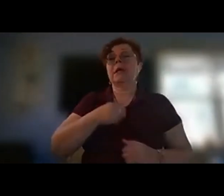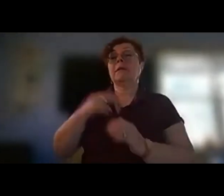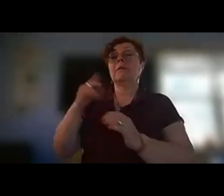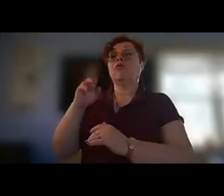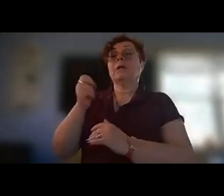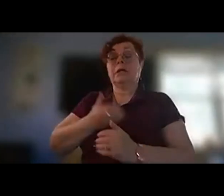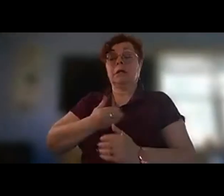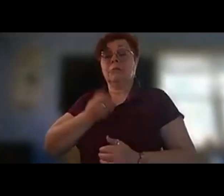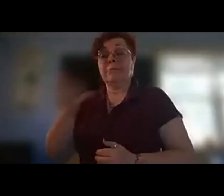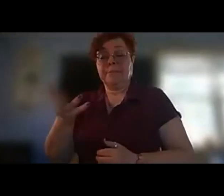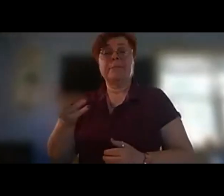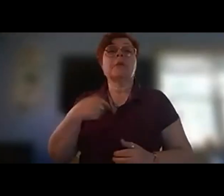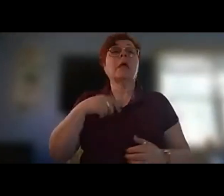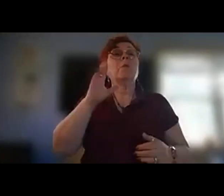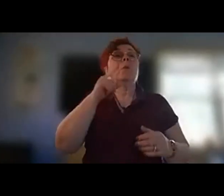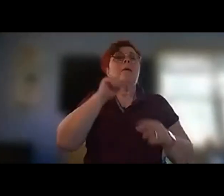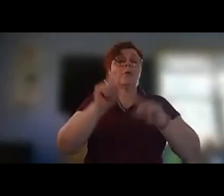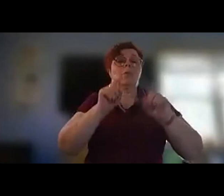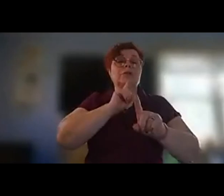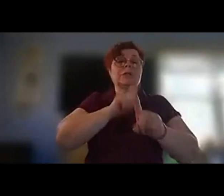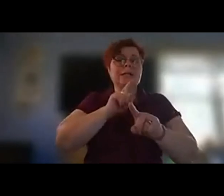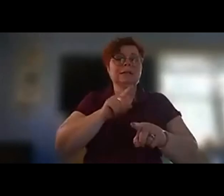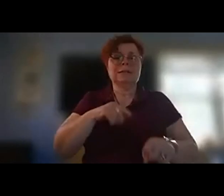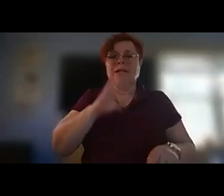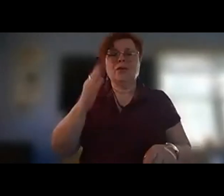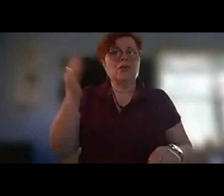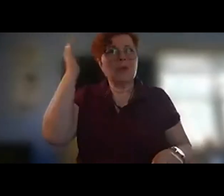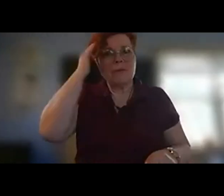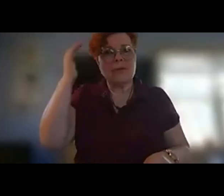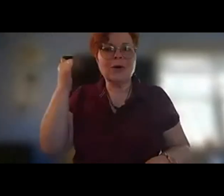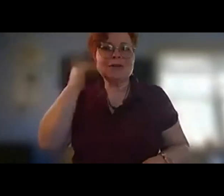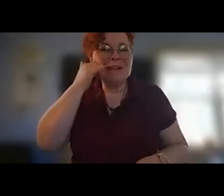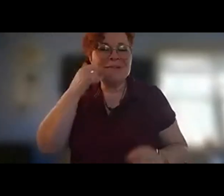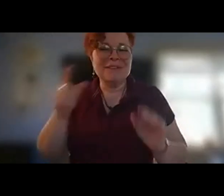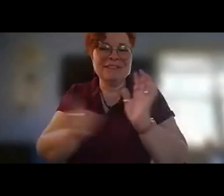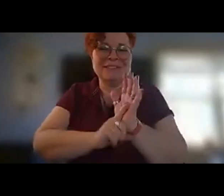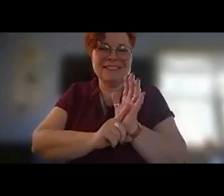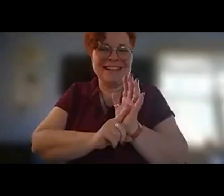mute because you never know telephones ring the noises including mine